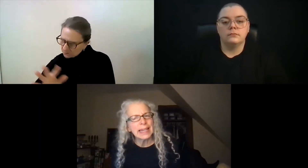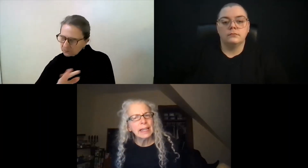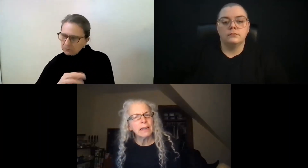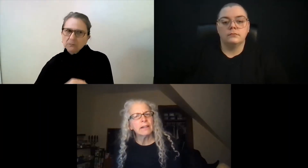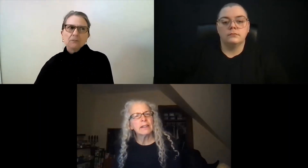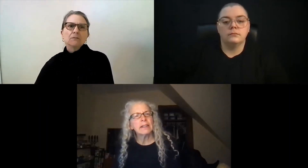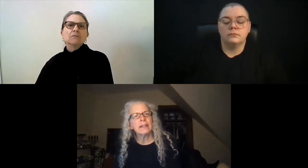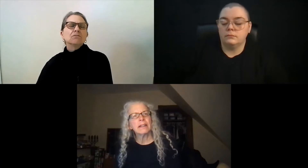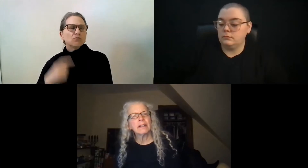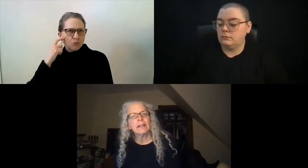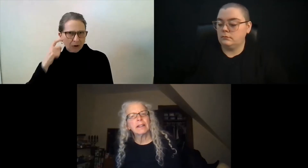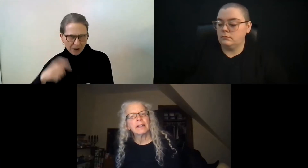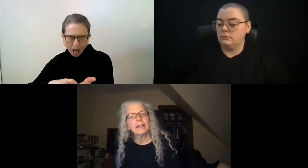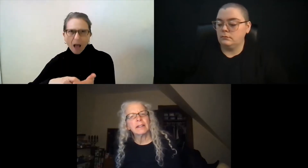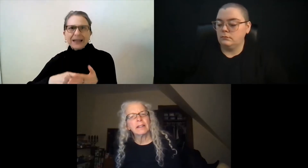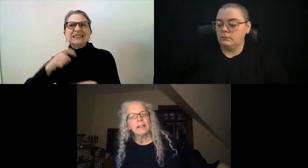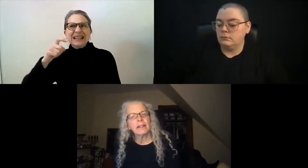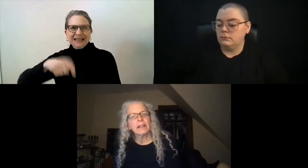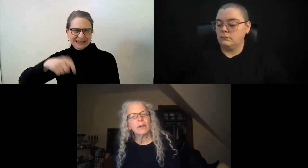I think.